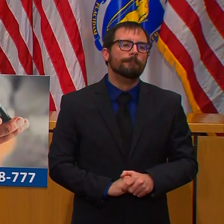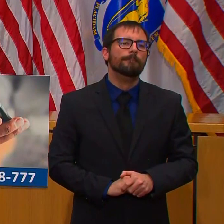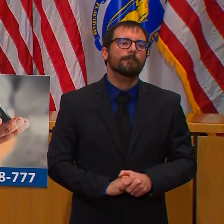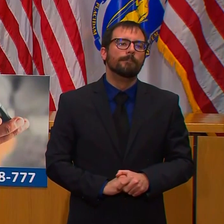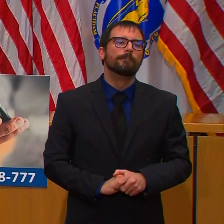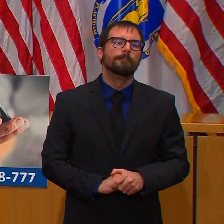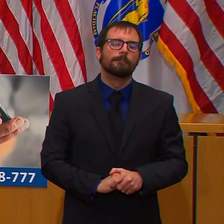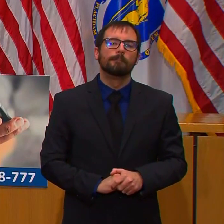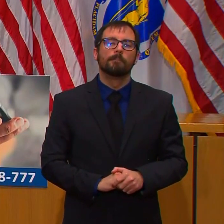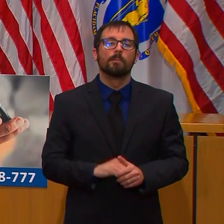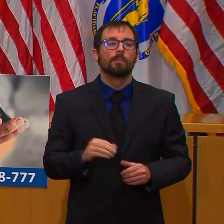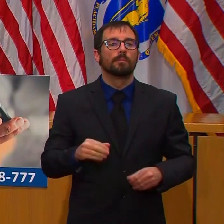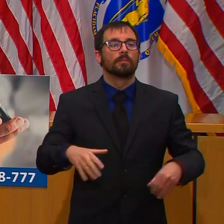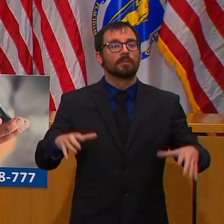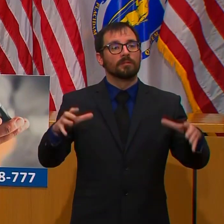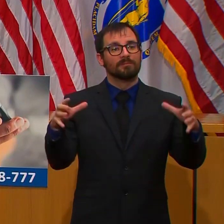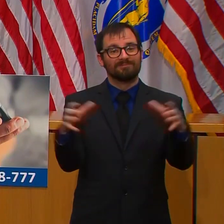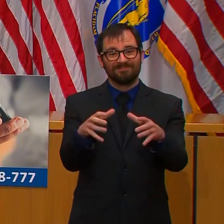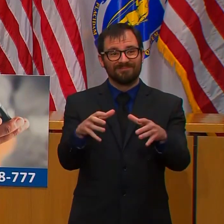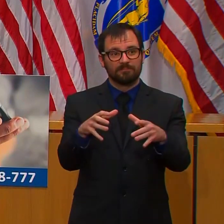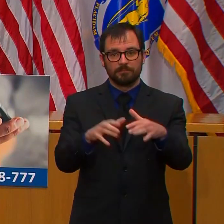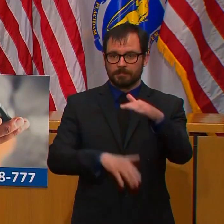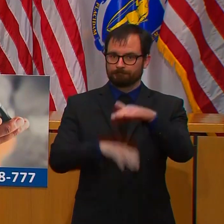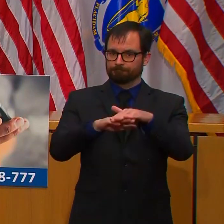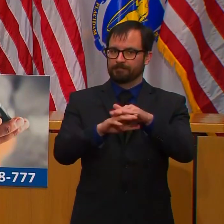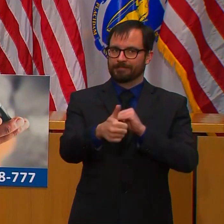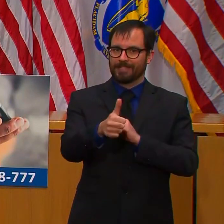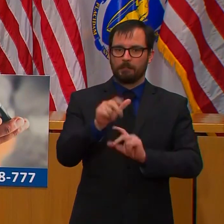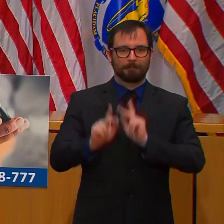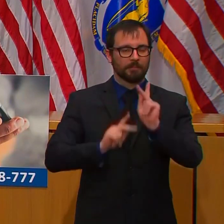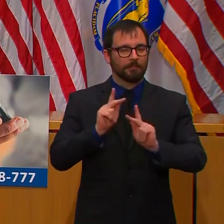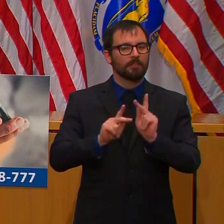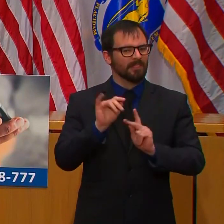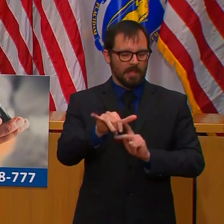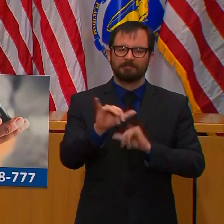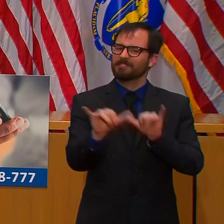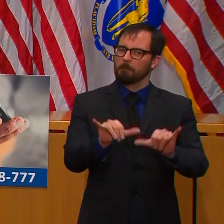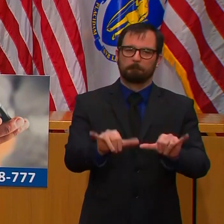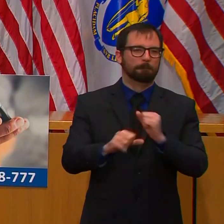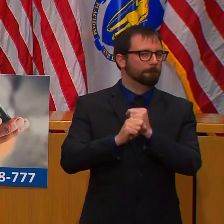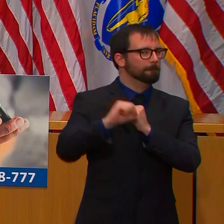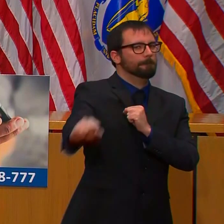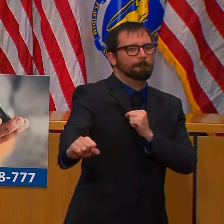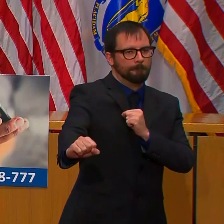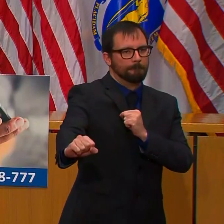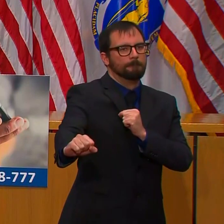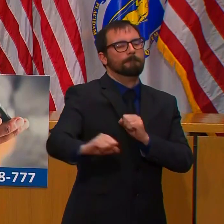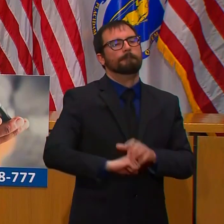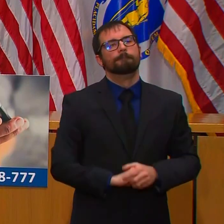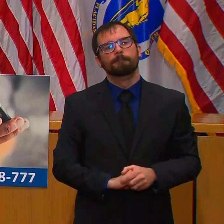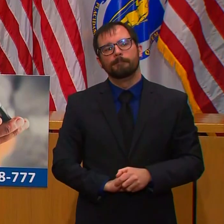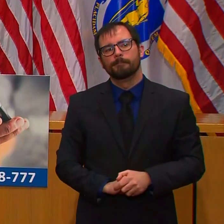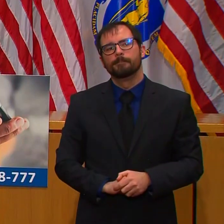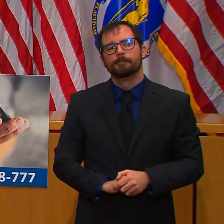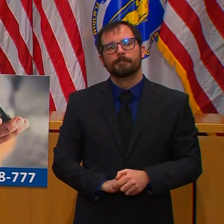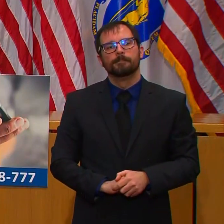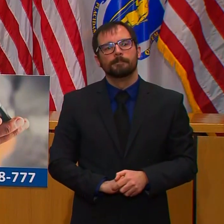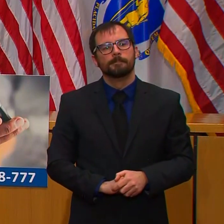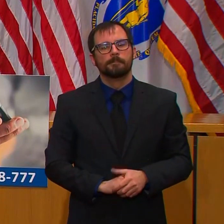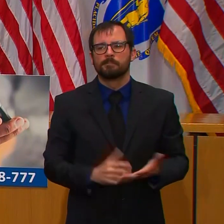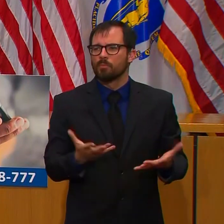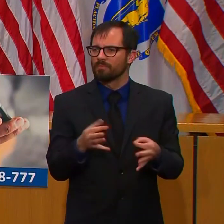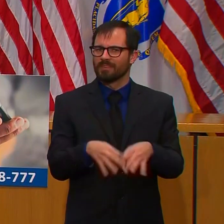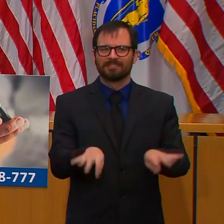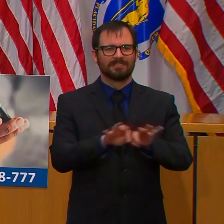With these extensions, we're issuing an updated list of businesses and organizations that provide essential services